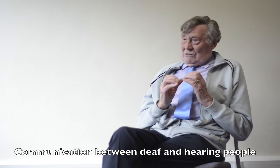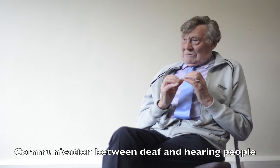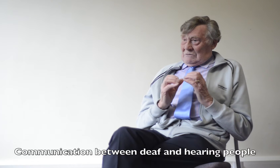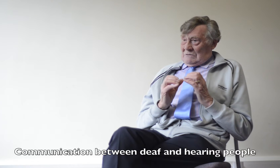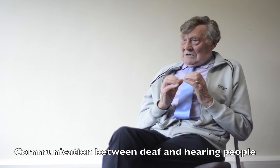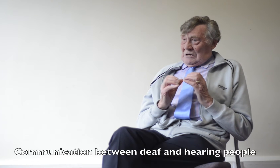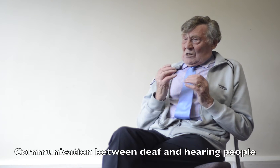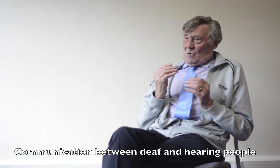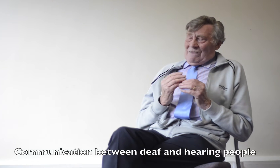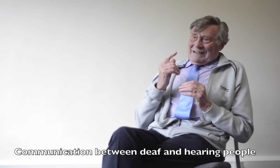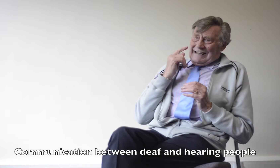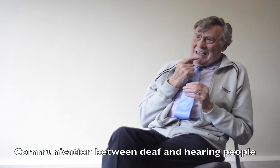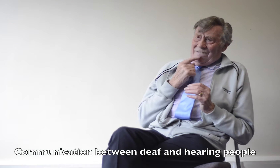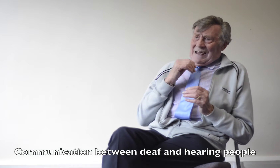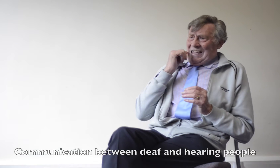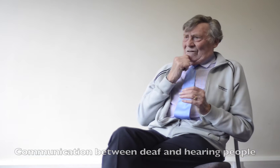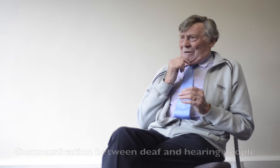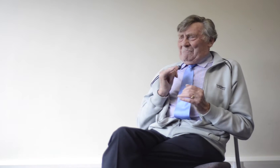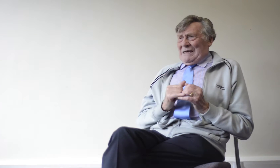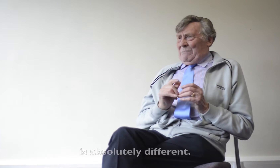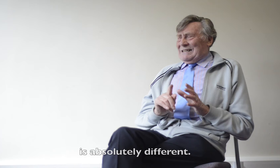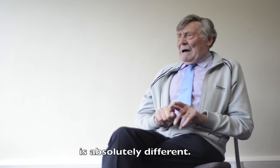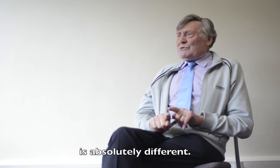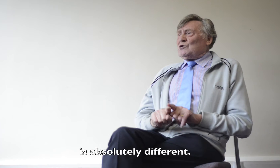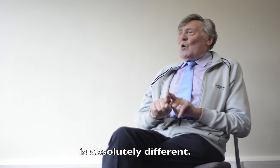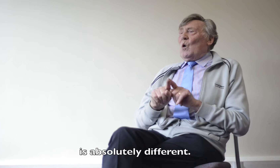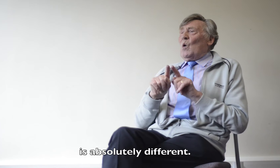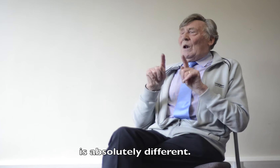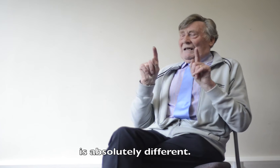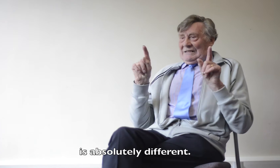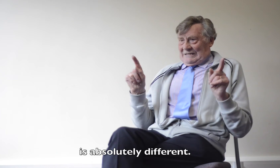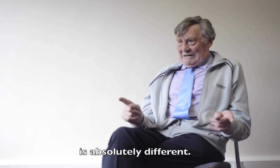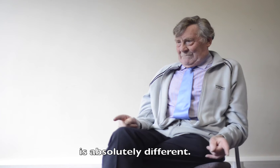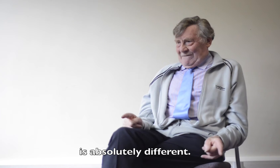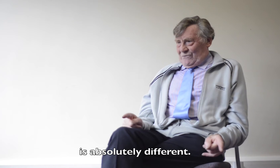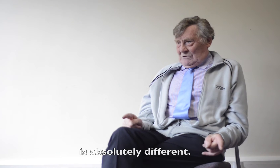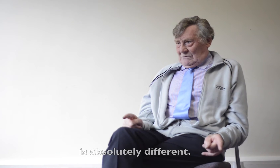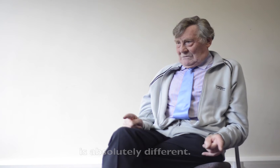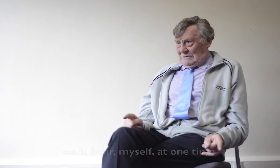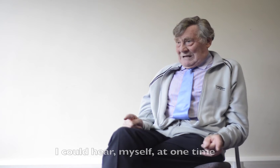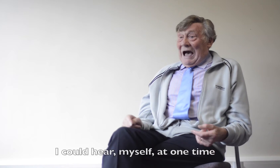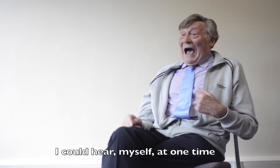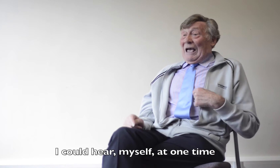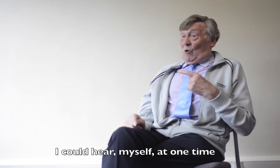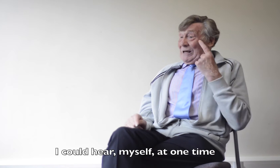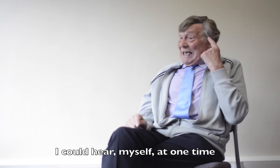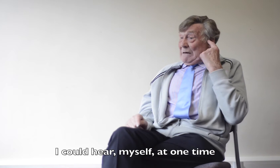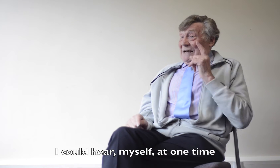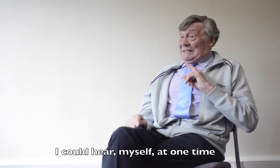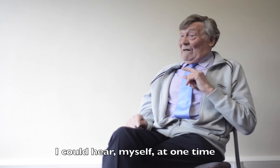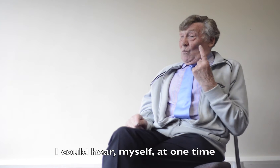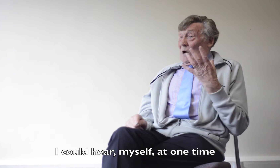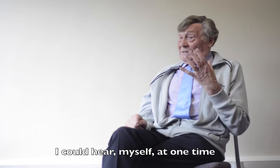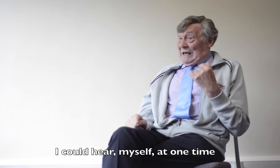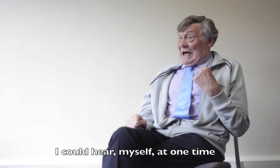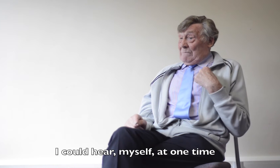Communication with the Deaf and hearing people is absolutely different. I could hear myself one time.